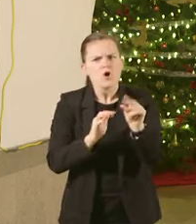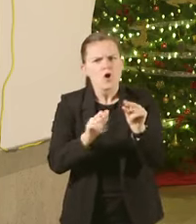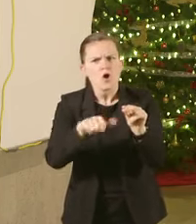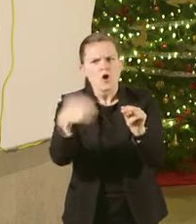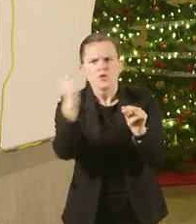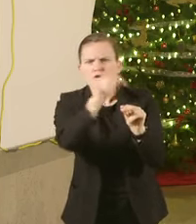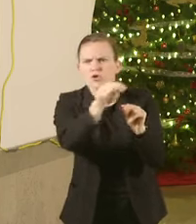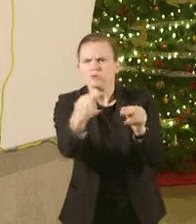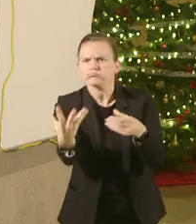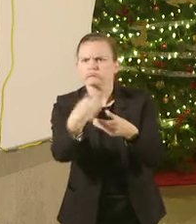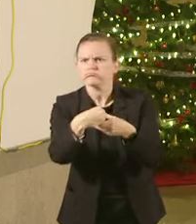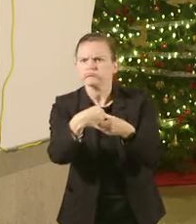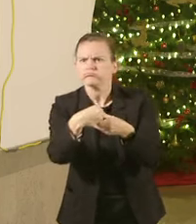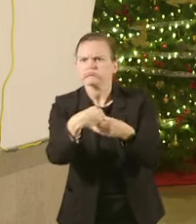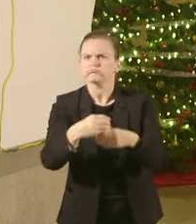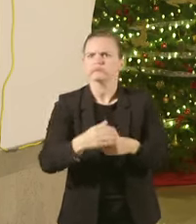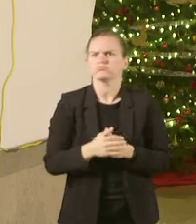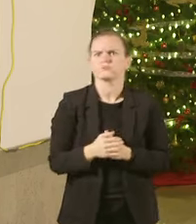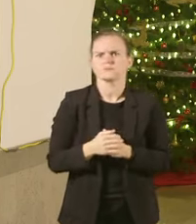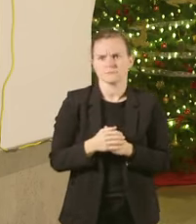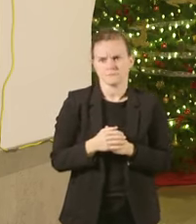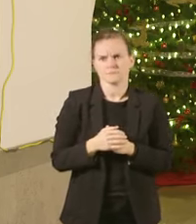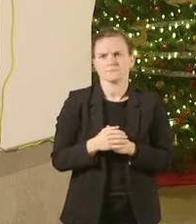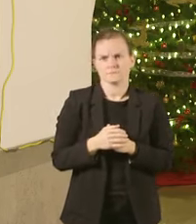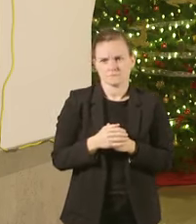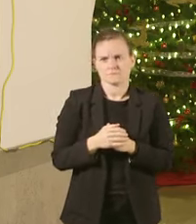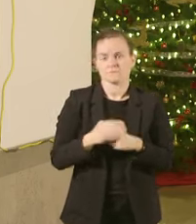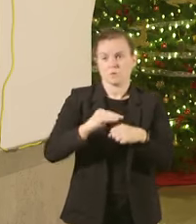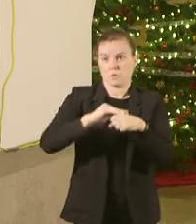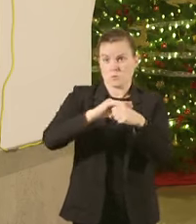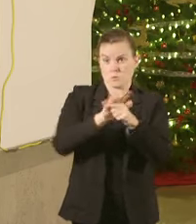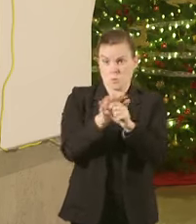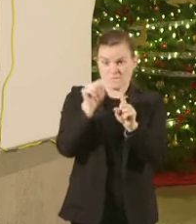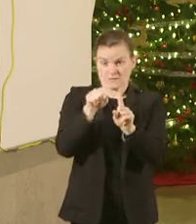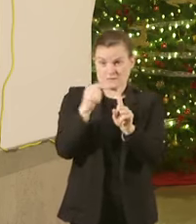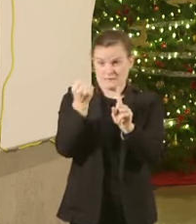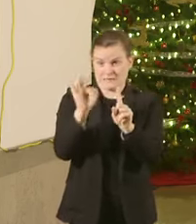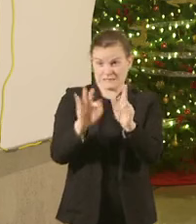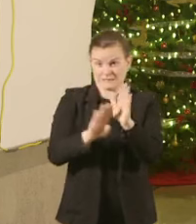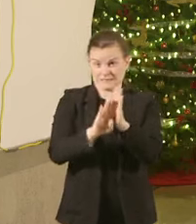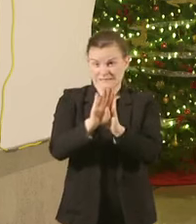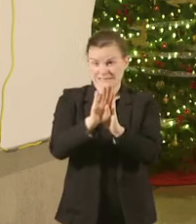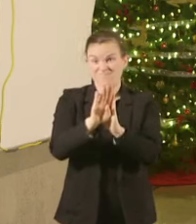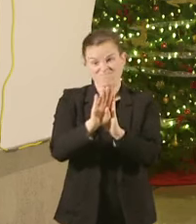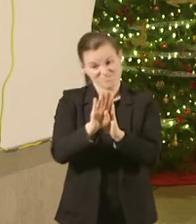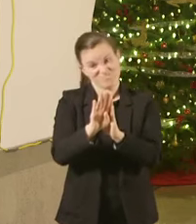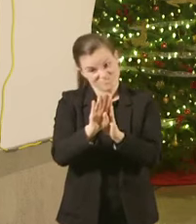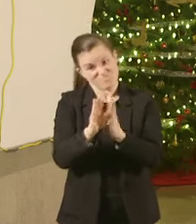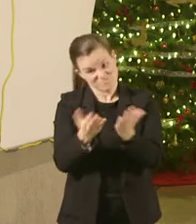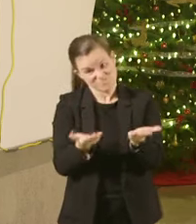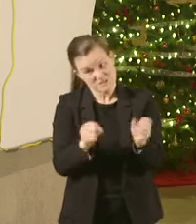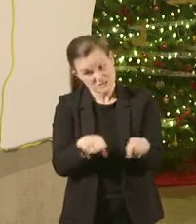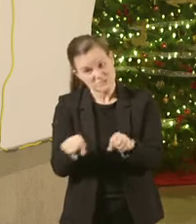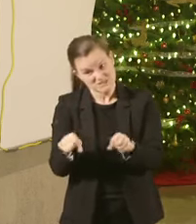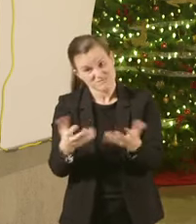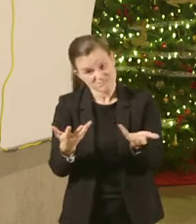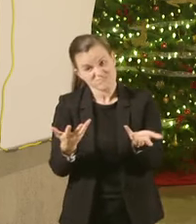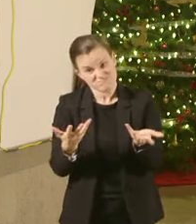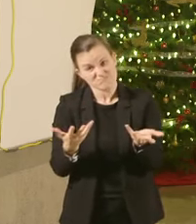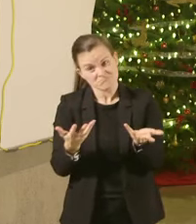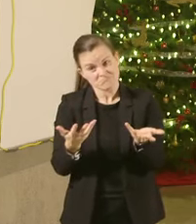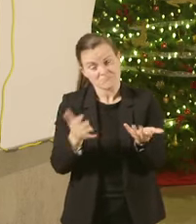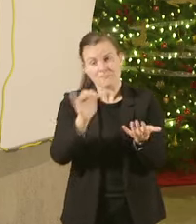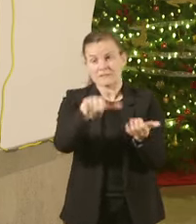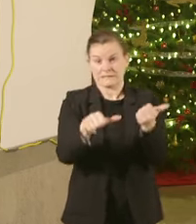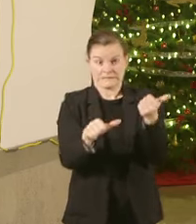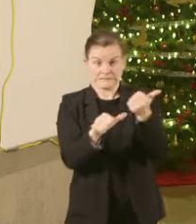overwhelmed by a COVID-19 surge in the weeks and the months ahead despite this needed assistance Missourians must